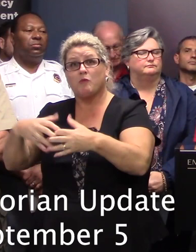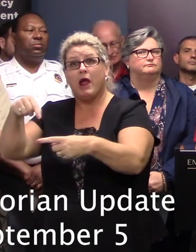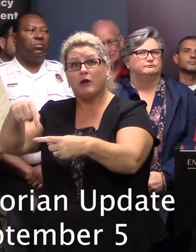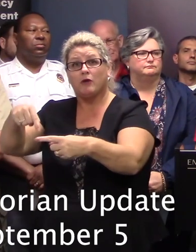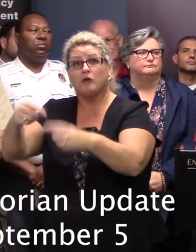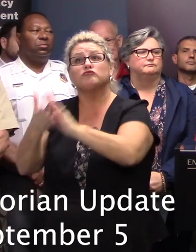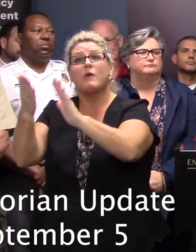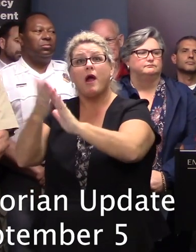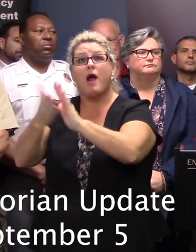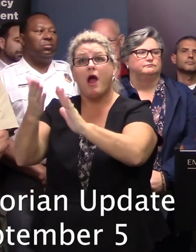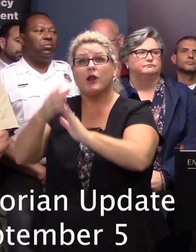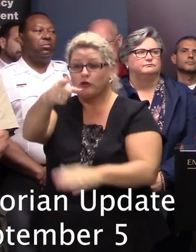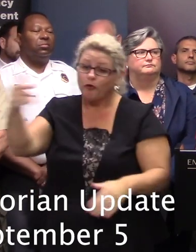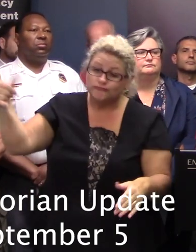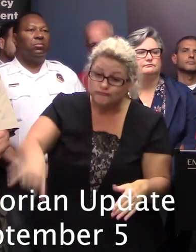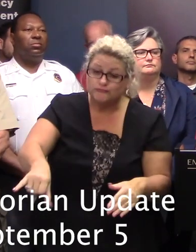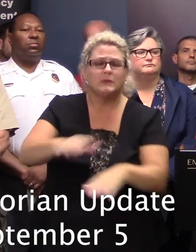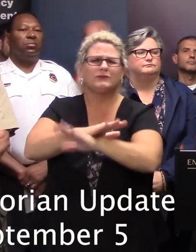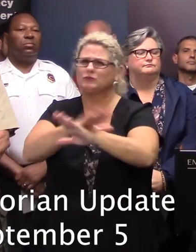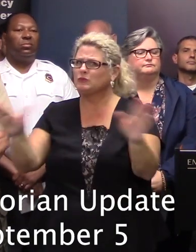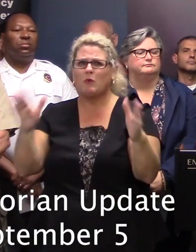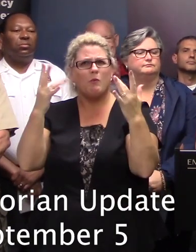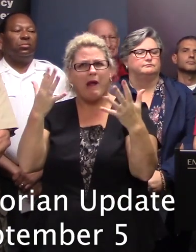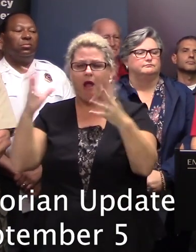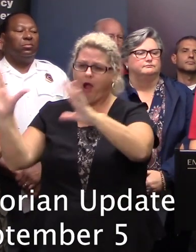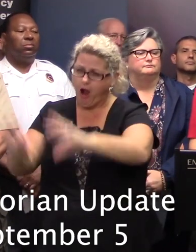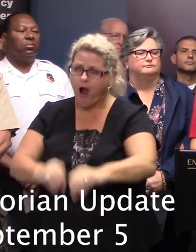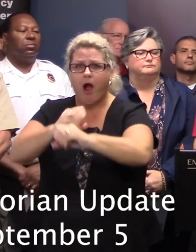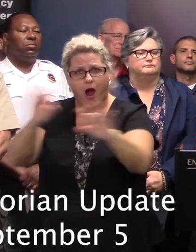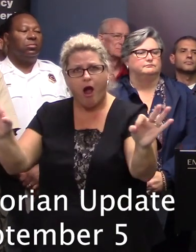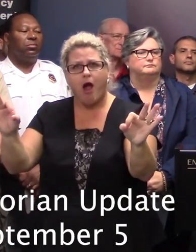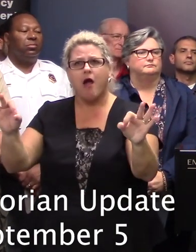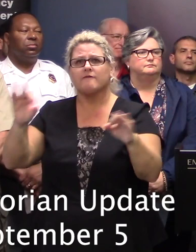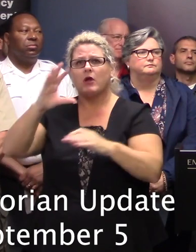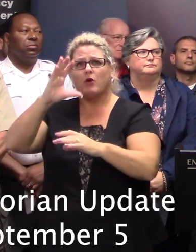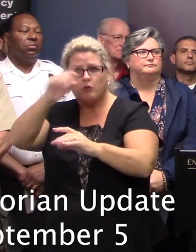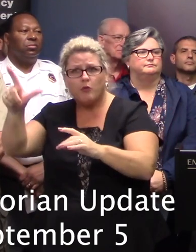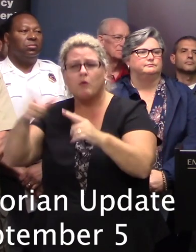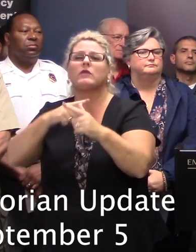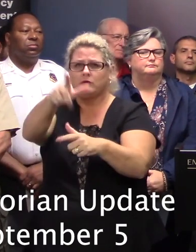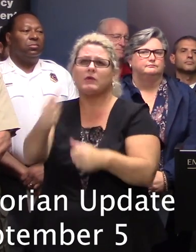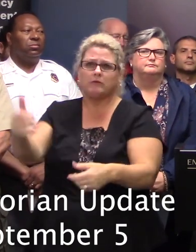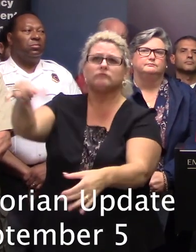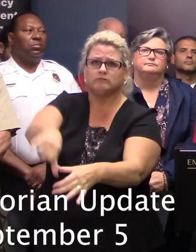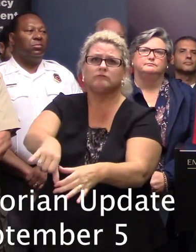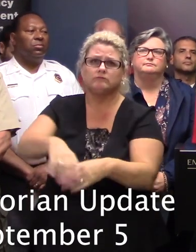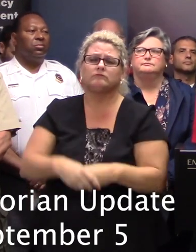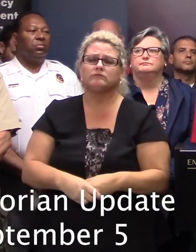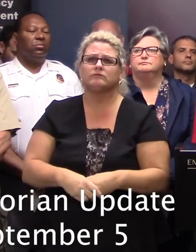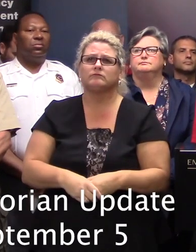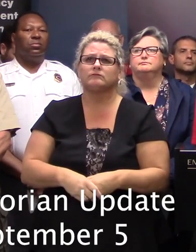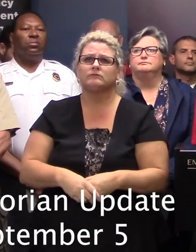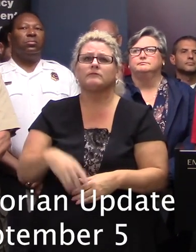and cooled before you do so. And also, just a note for the utility workers that will be out there working hard,